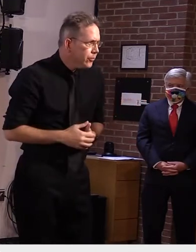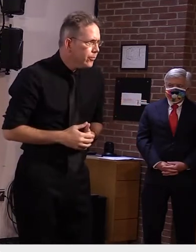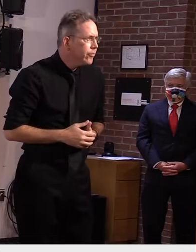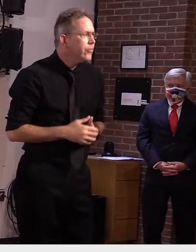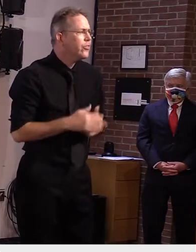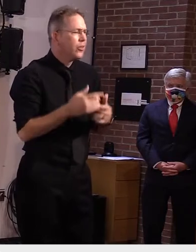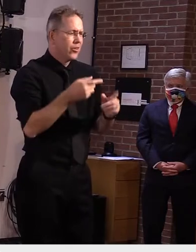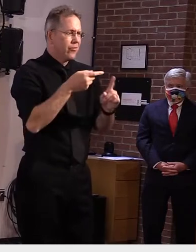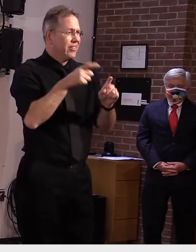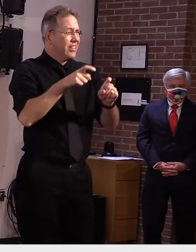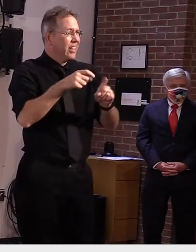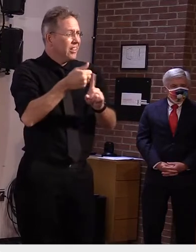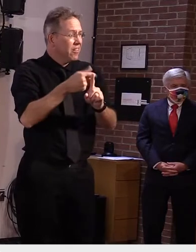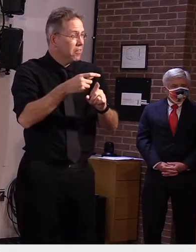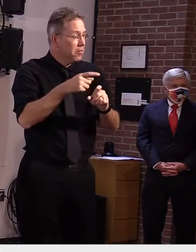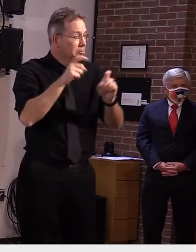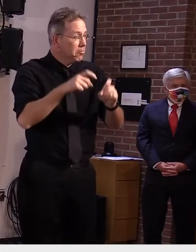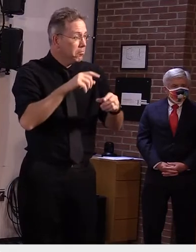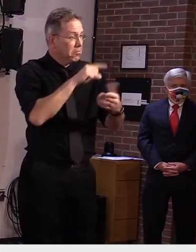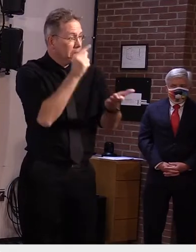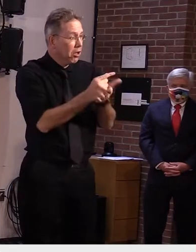what they still need to do